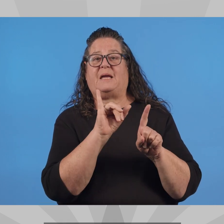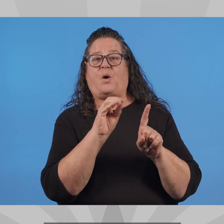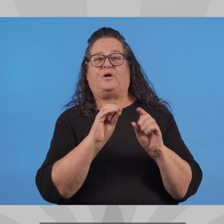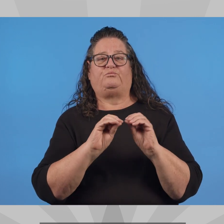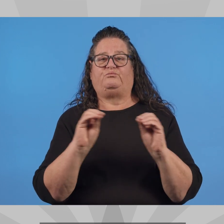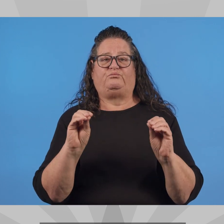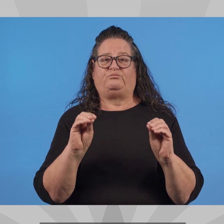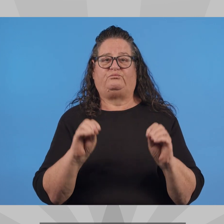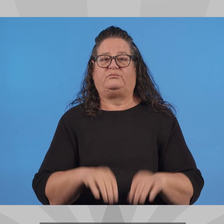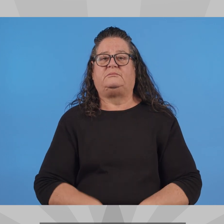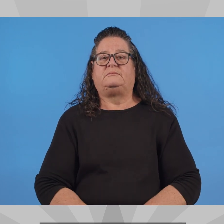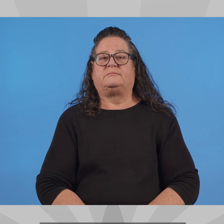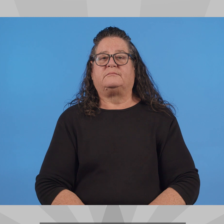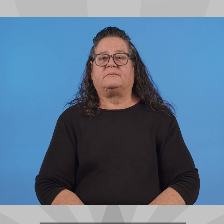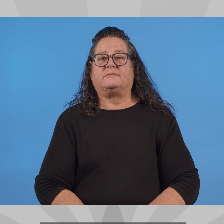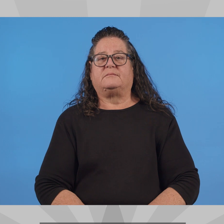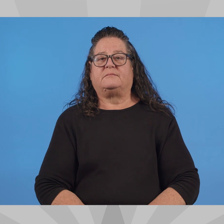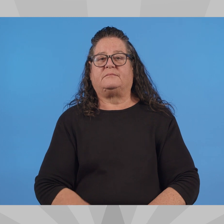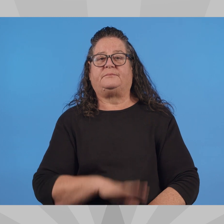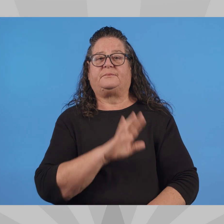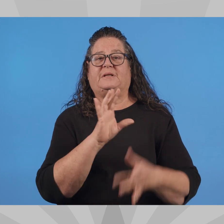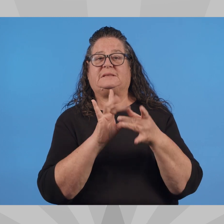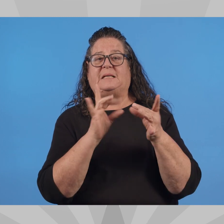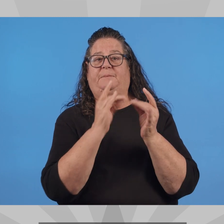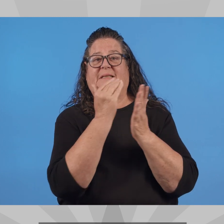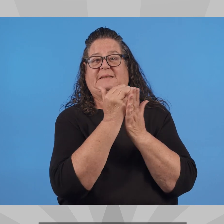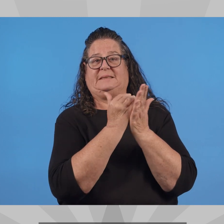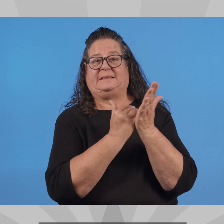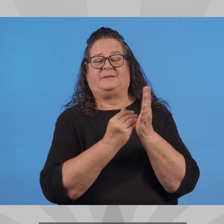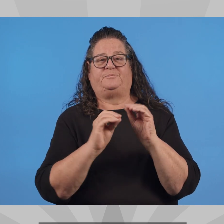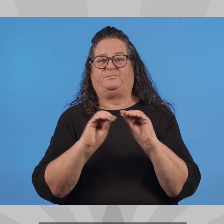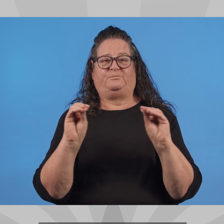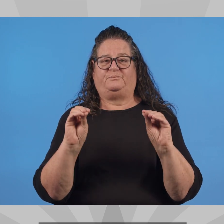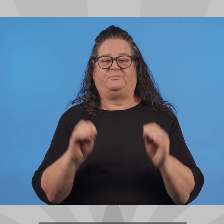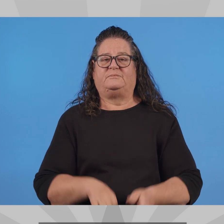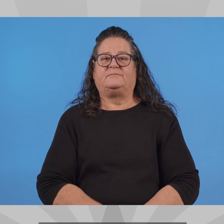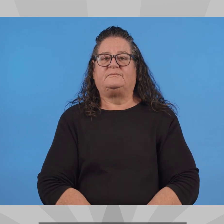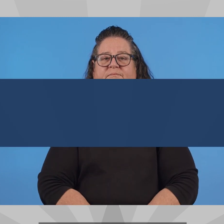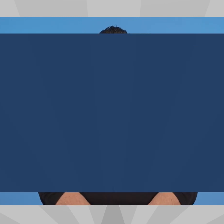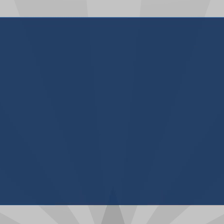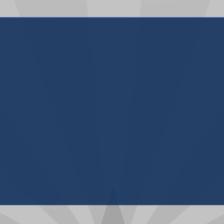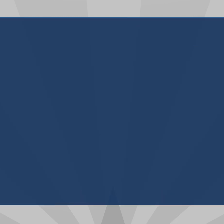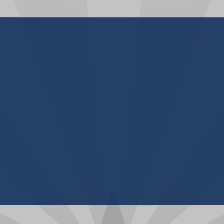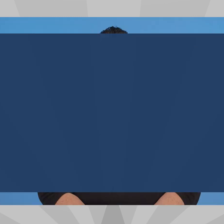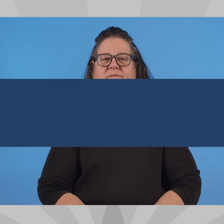Biography None Submitted Statement None Submitted